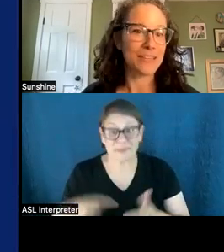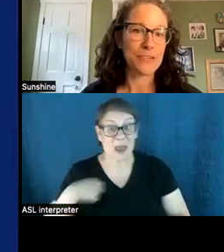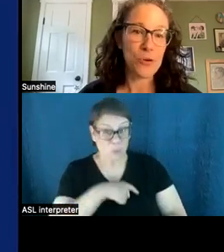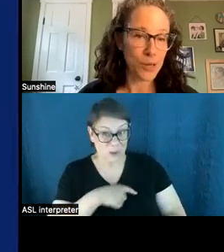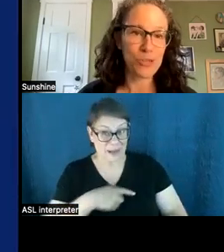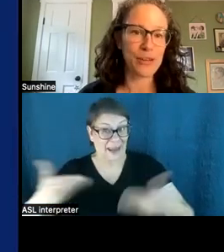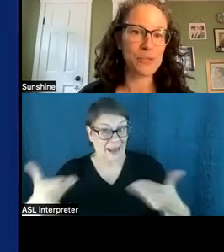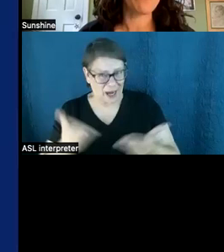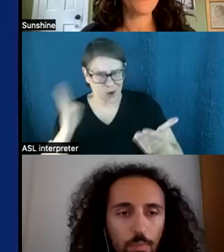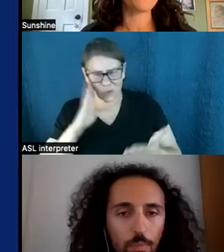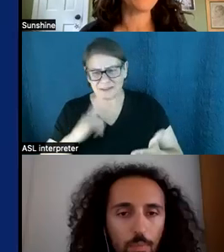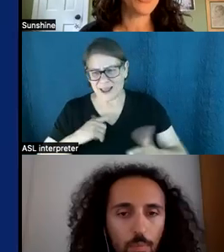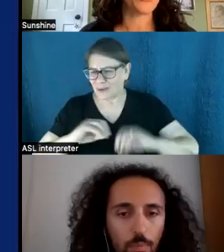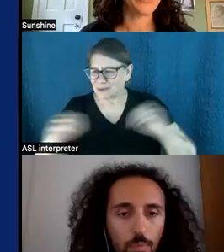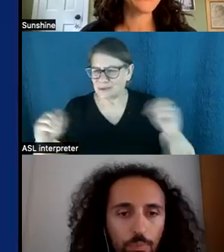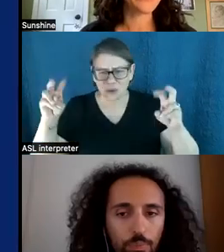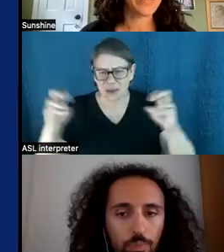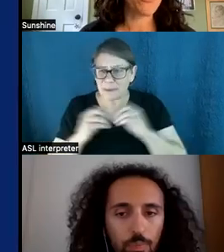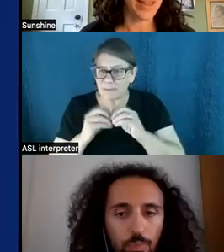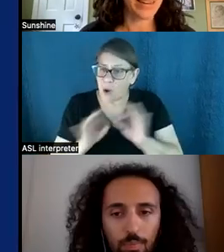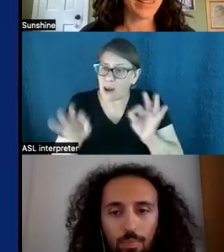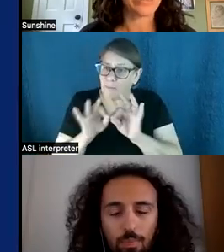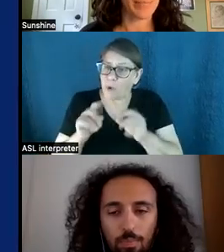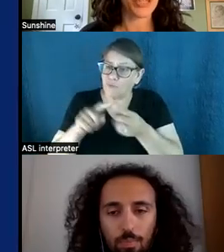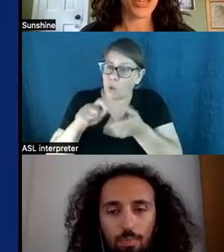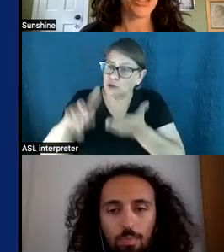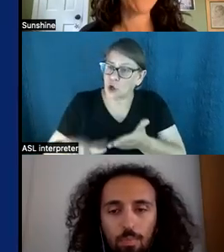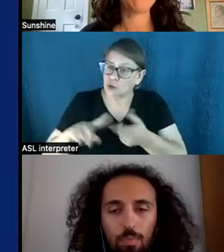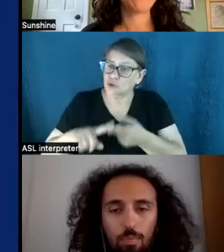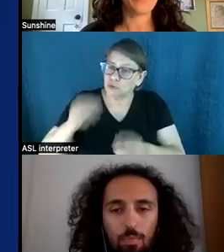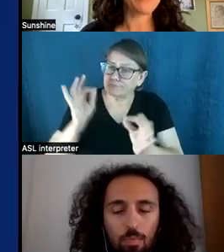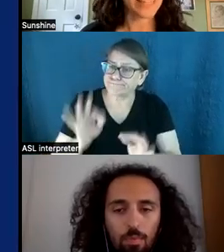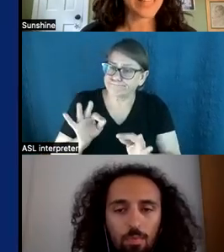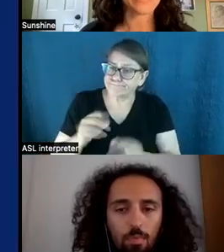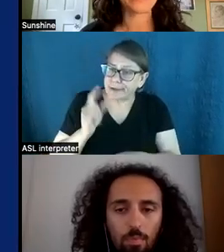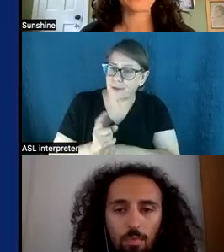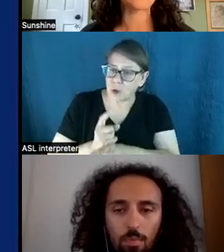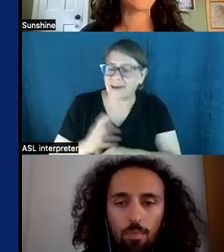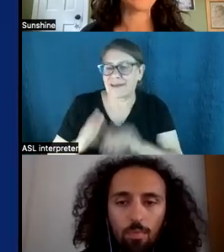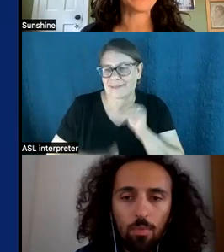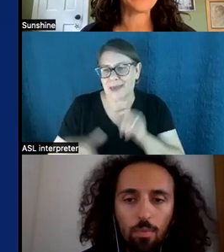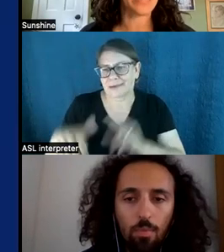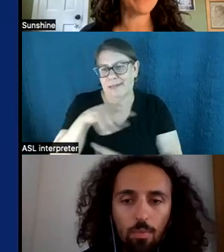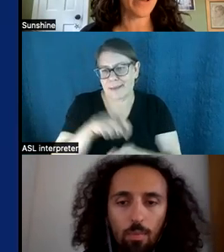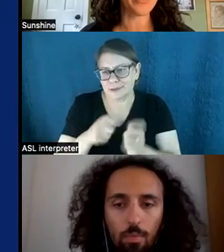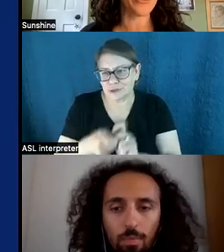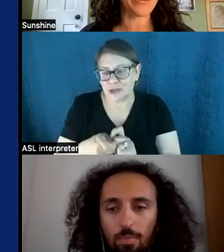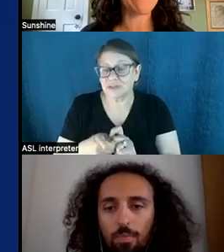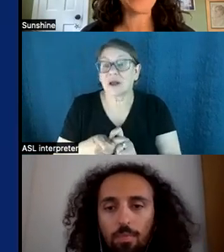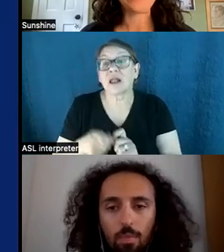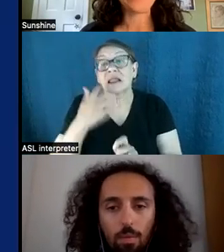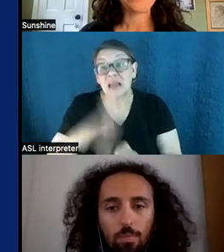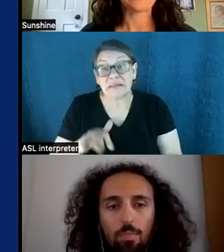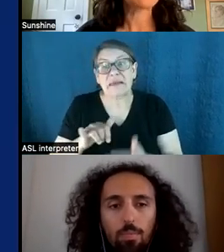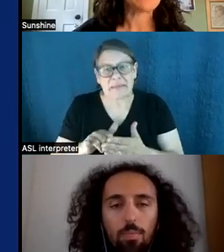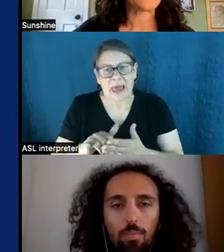there is no subject more important for journalists to get right than climate change. Thankfully, this is a sentiment that is gaining popularity.